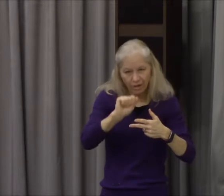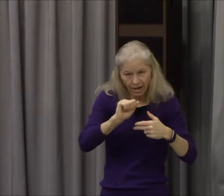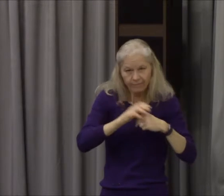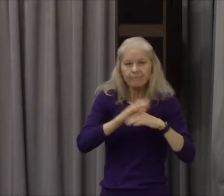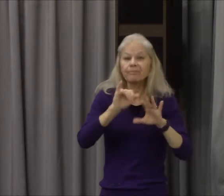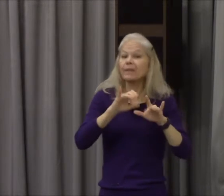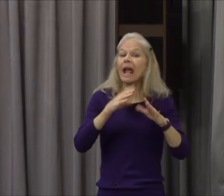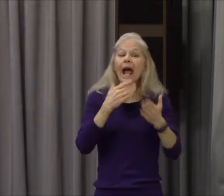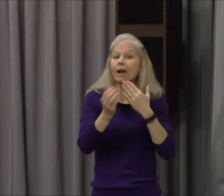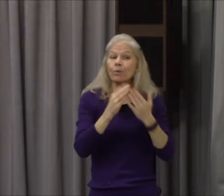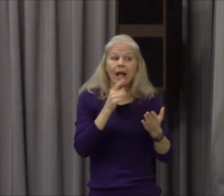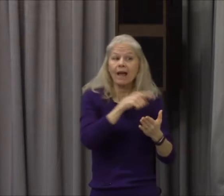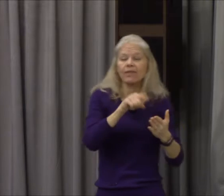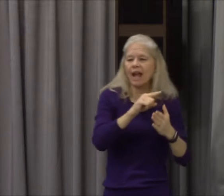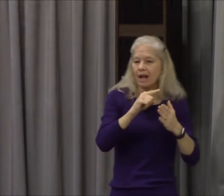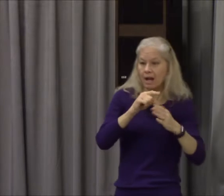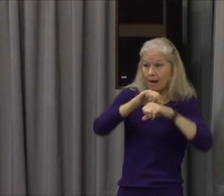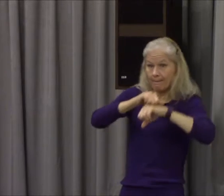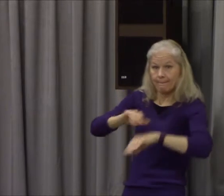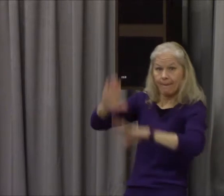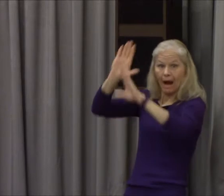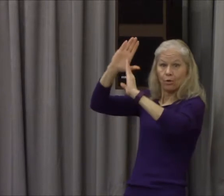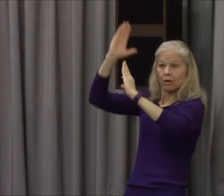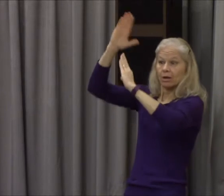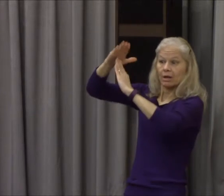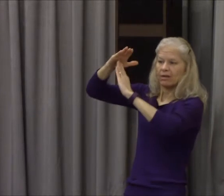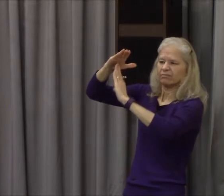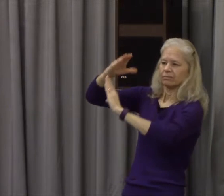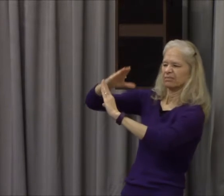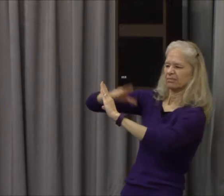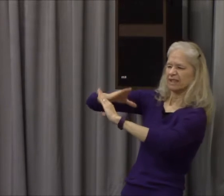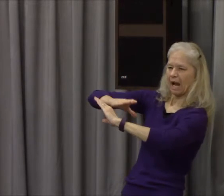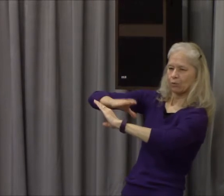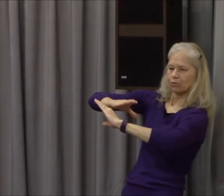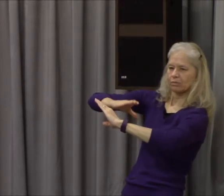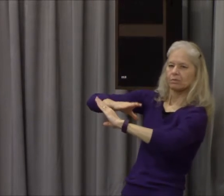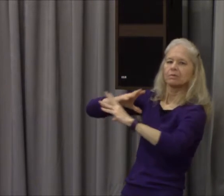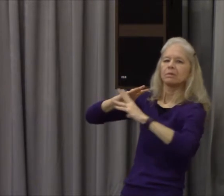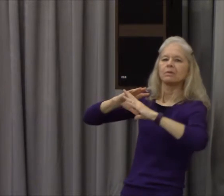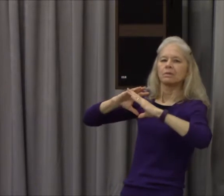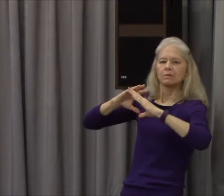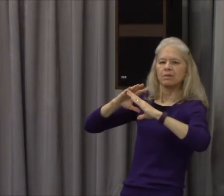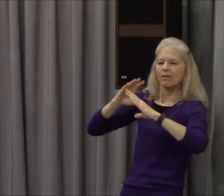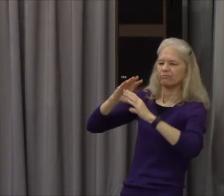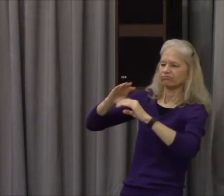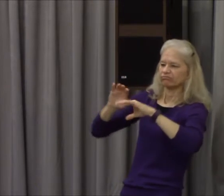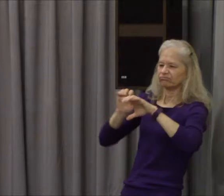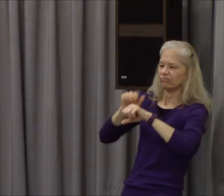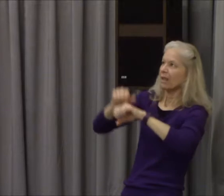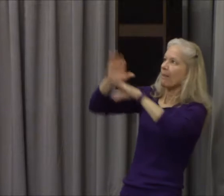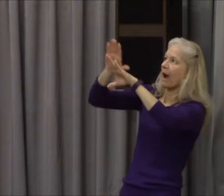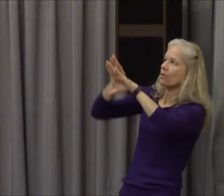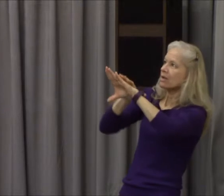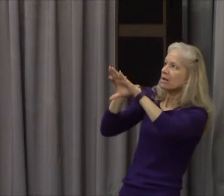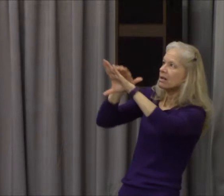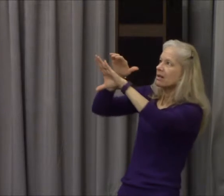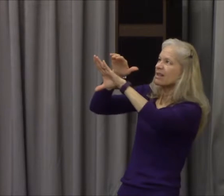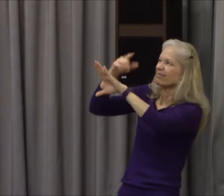and the Bible says and upon the nobles and the children of Israel that was the 70 that were there besides him it was Aaron Nadab and